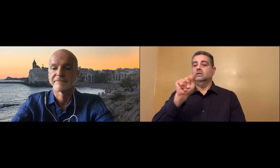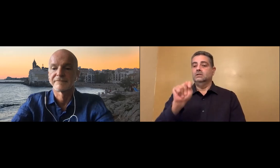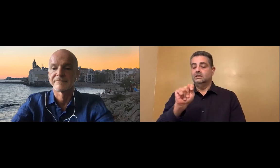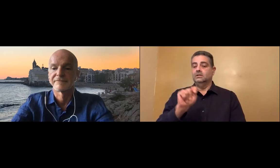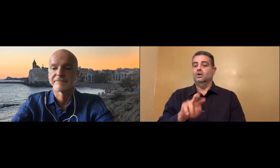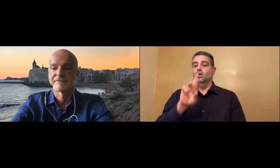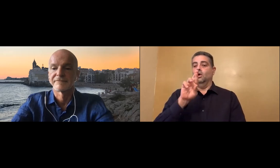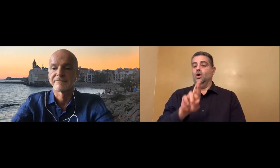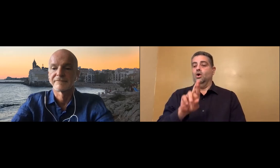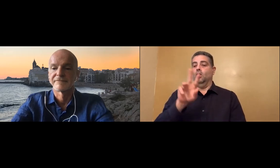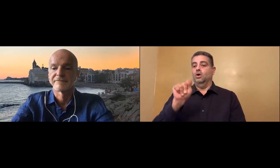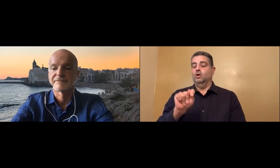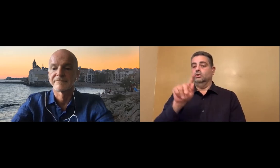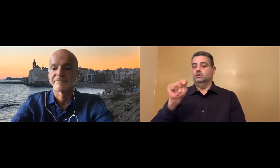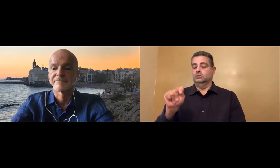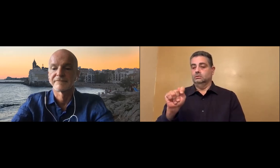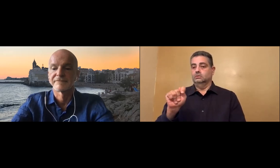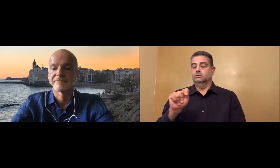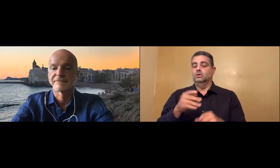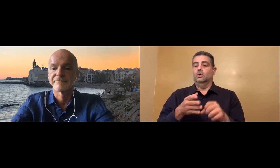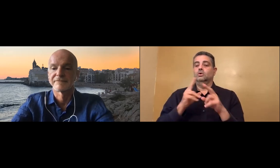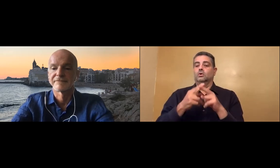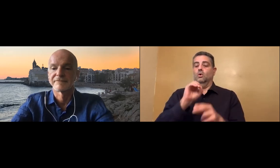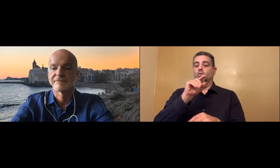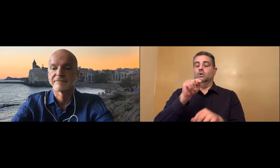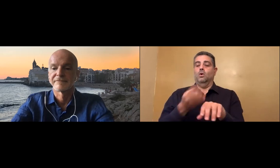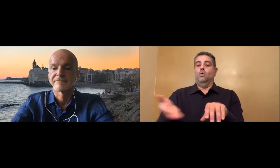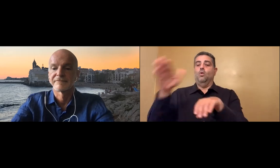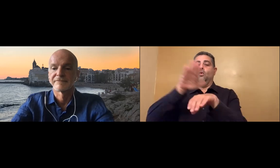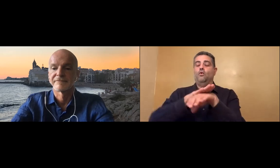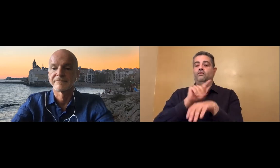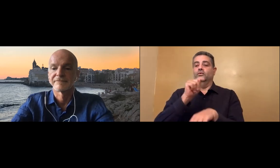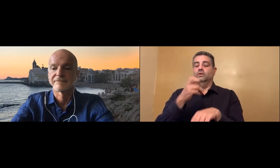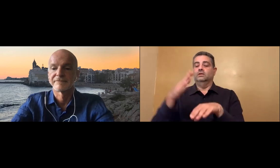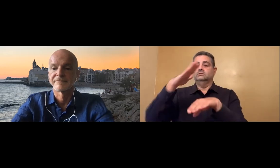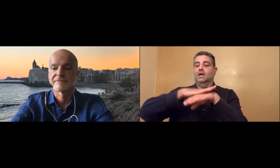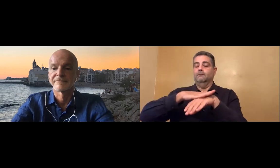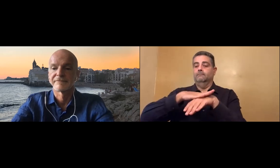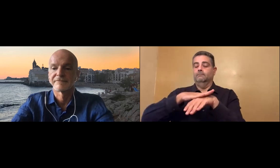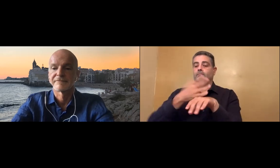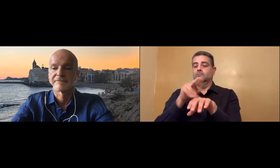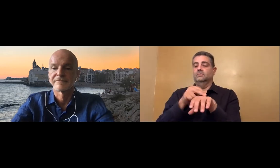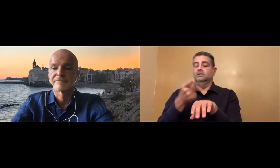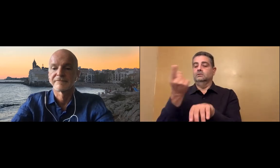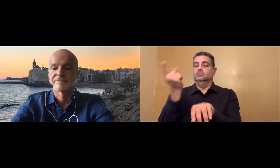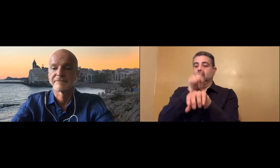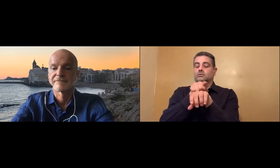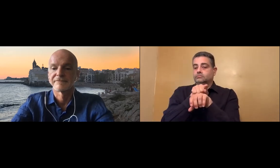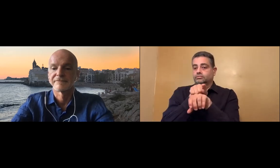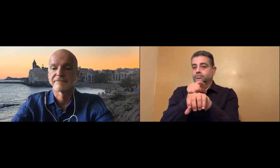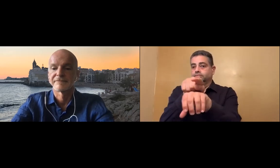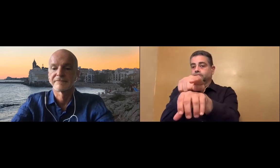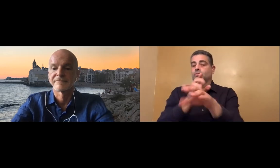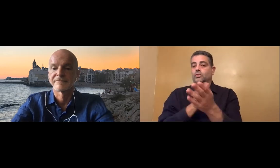We use what we call an over-the-top RTT, or OTT RTT, over-the-top real-time